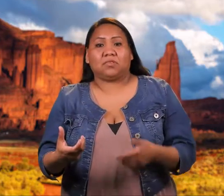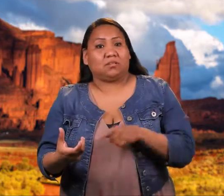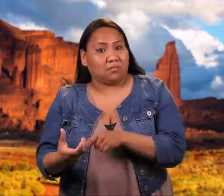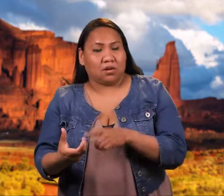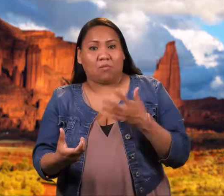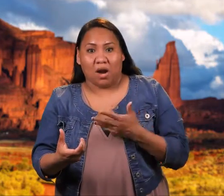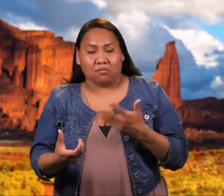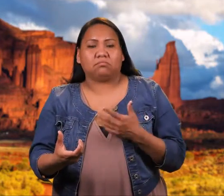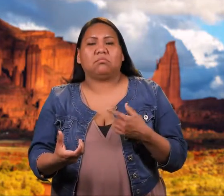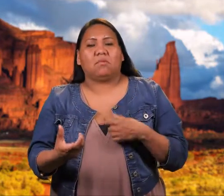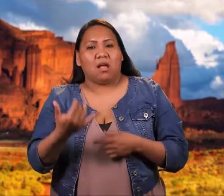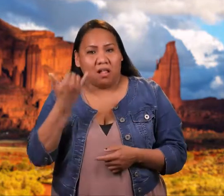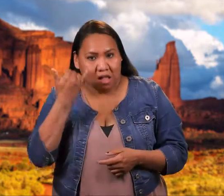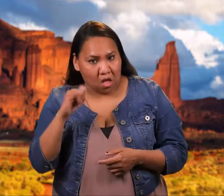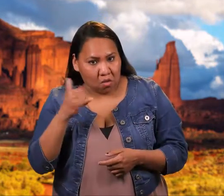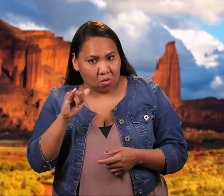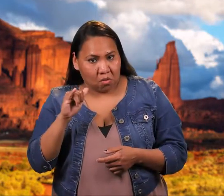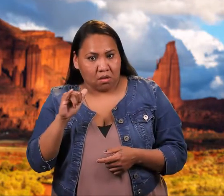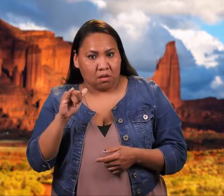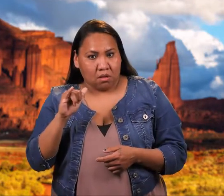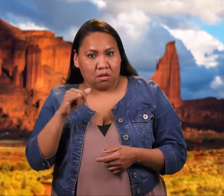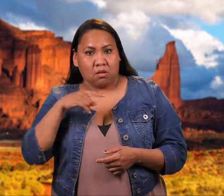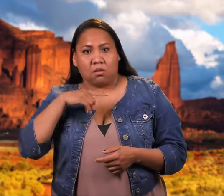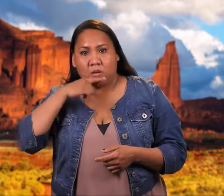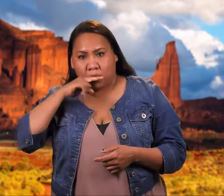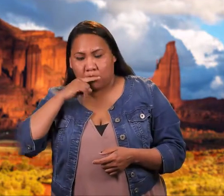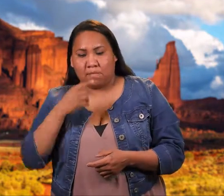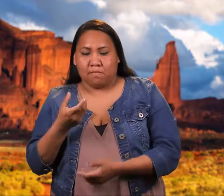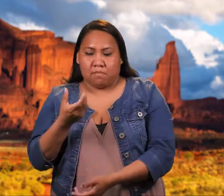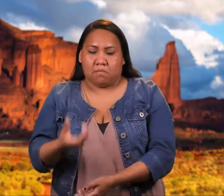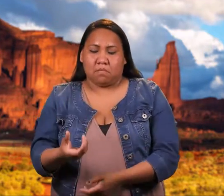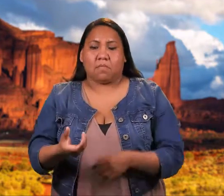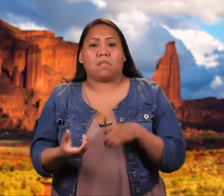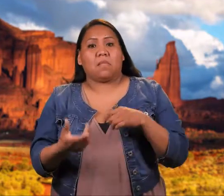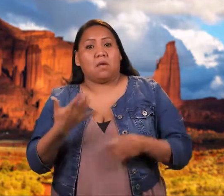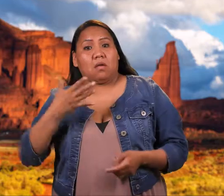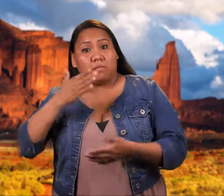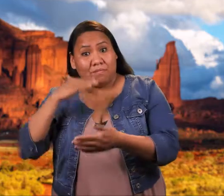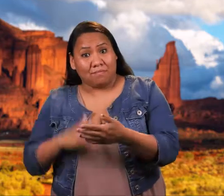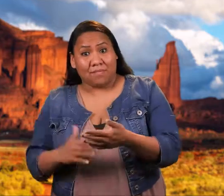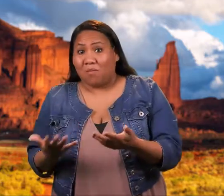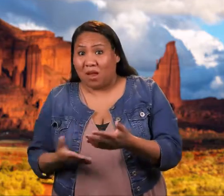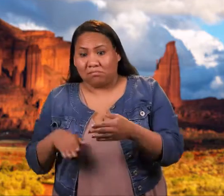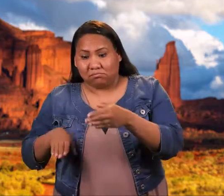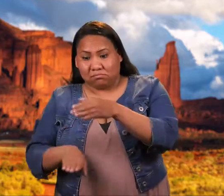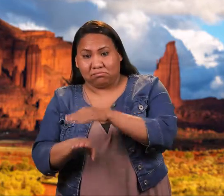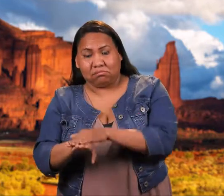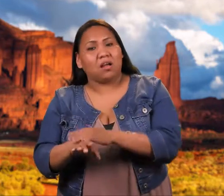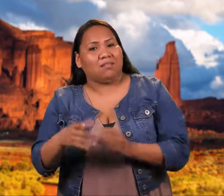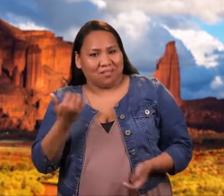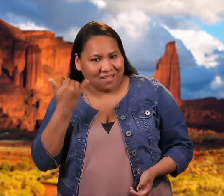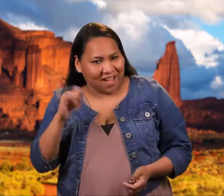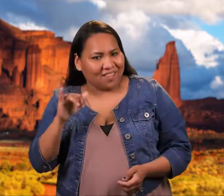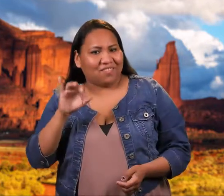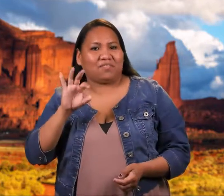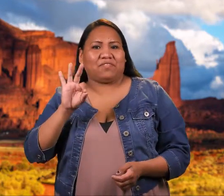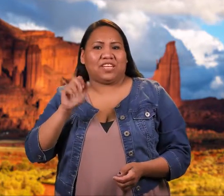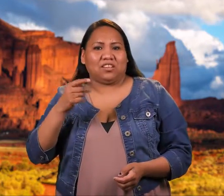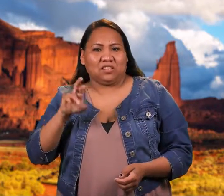Under the white ear, they put the feather of a white eagle. Under the yellow ear, the feather of a